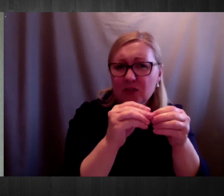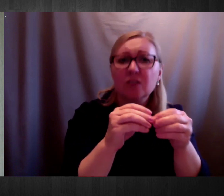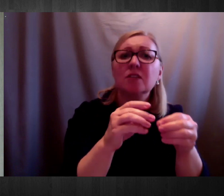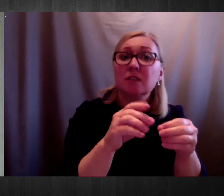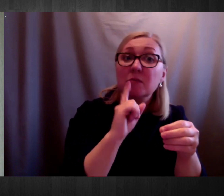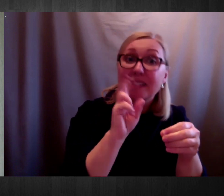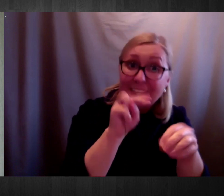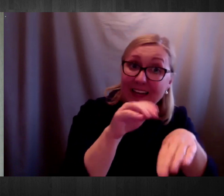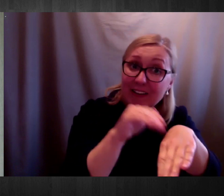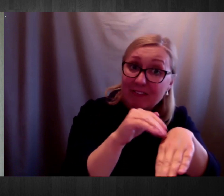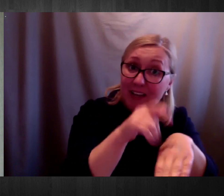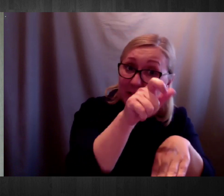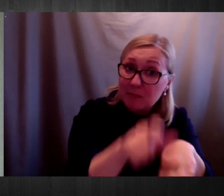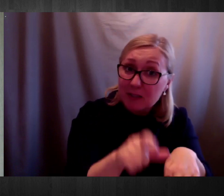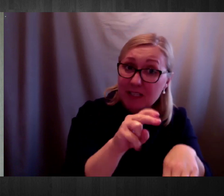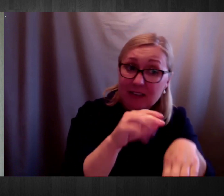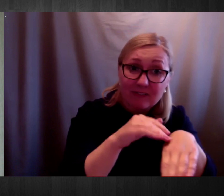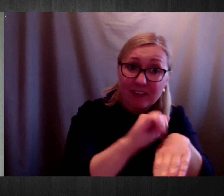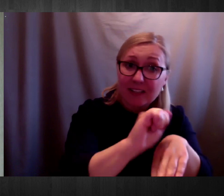mechanism fails.